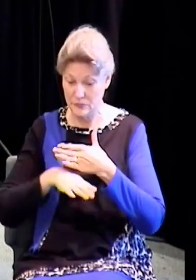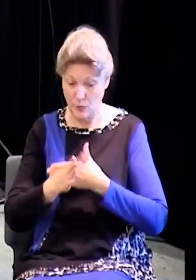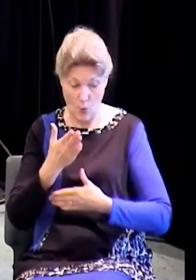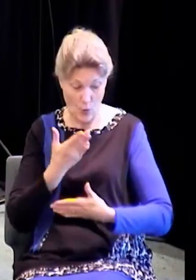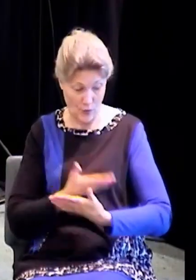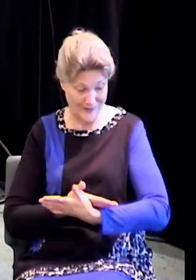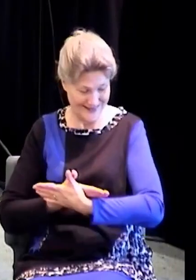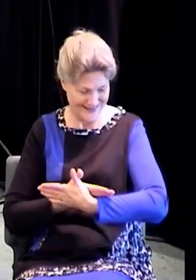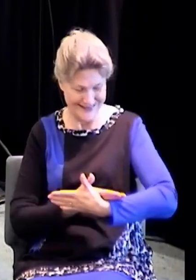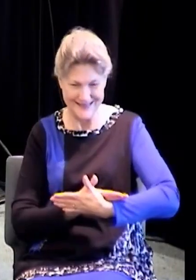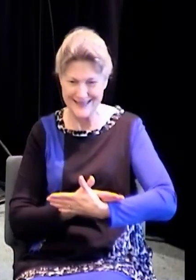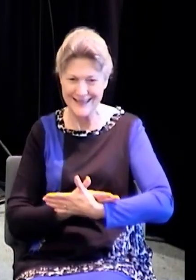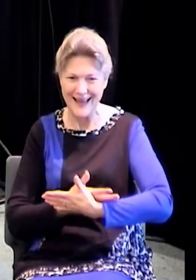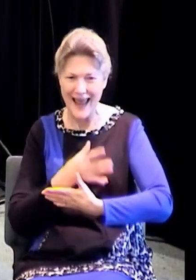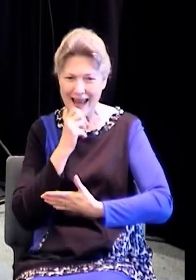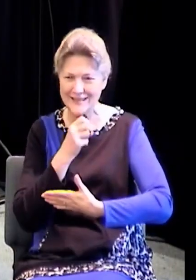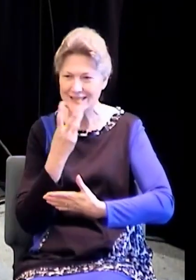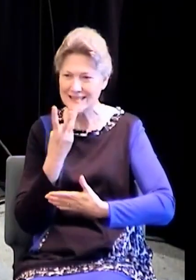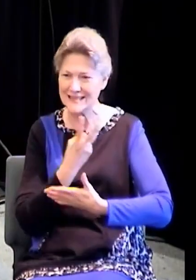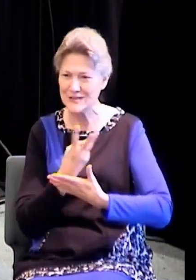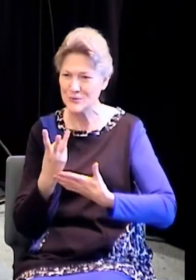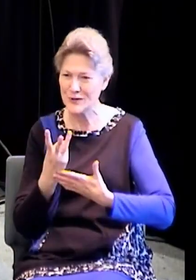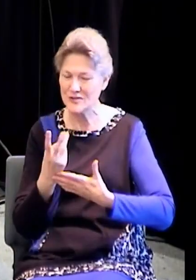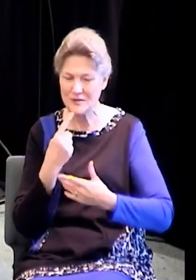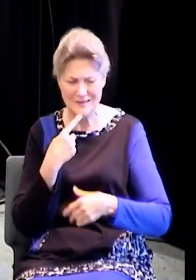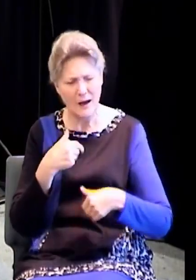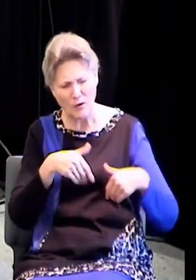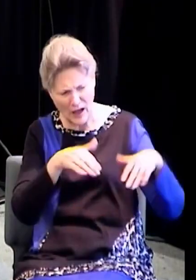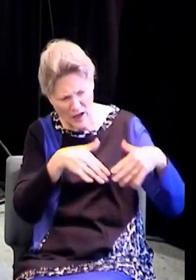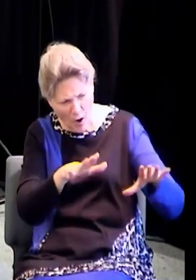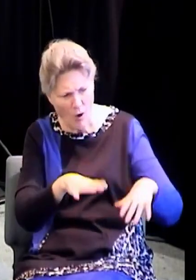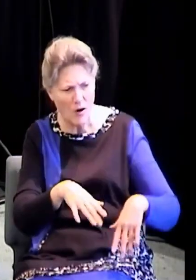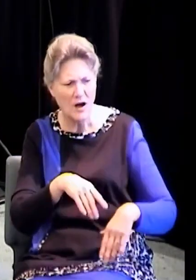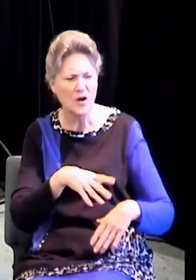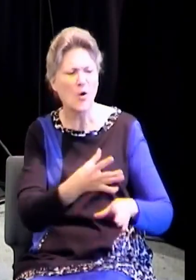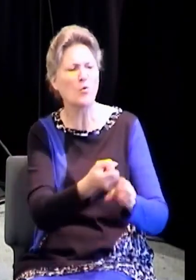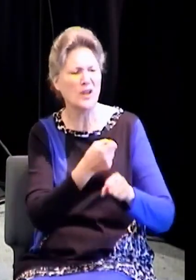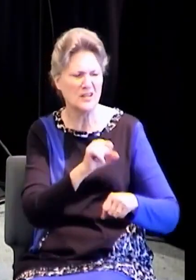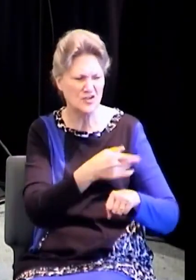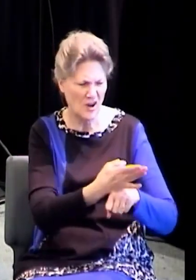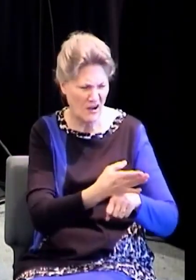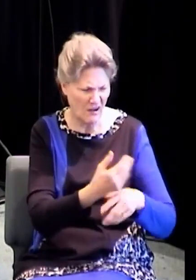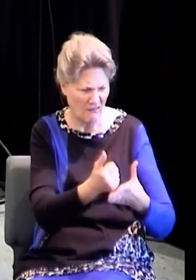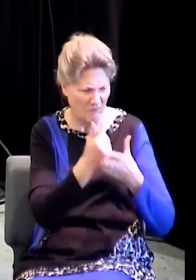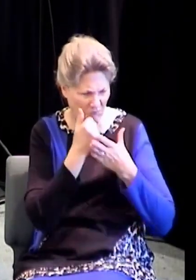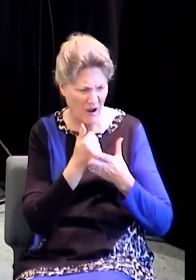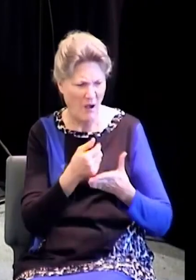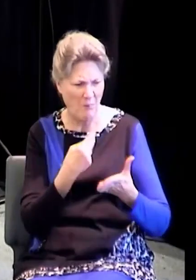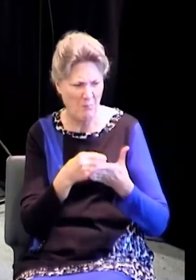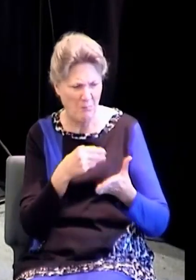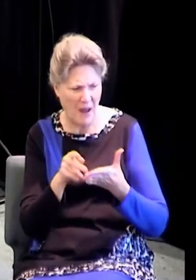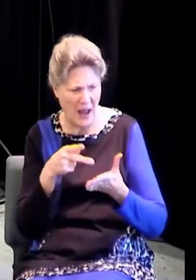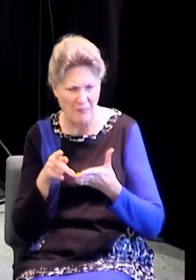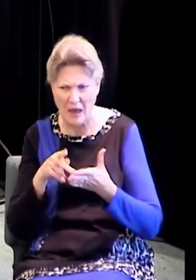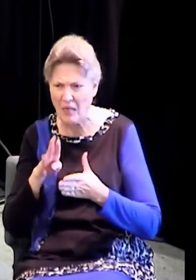Six weeks old, you know, come on, help pay the bills around here. They come into the church.